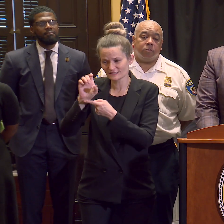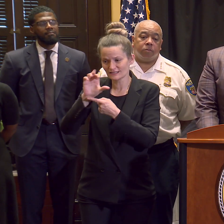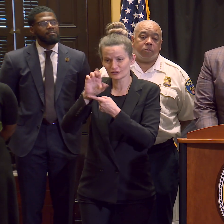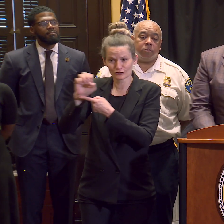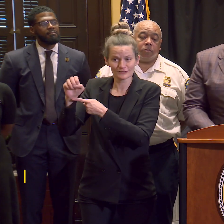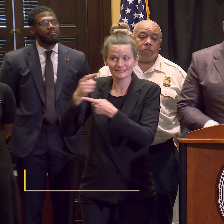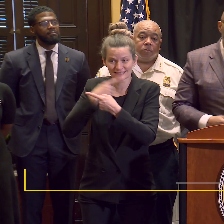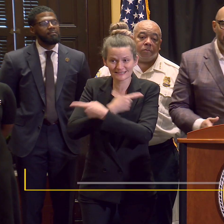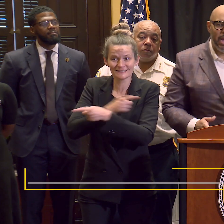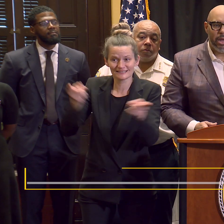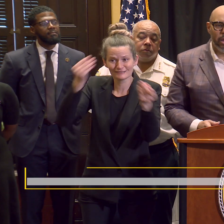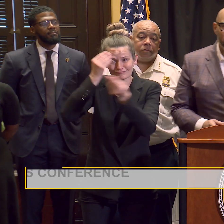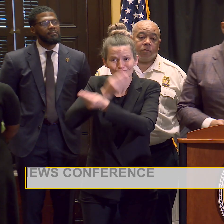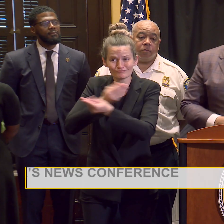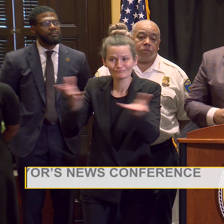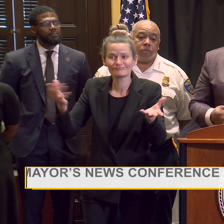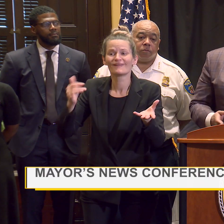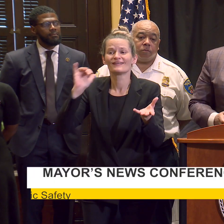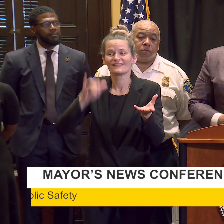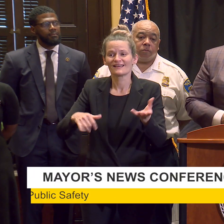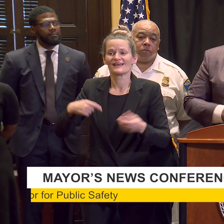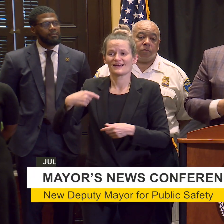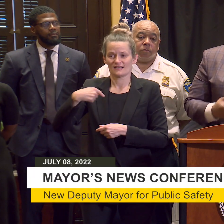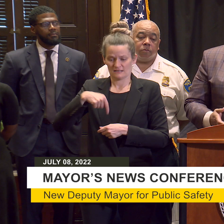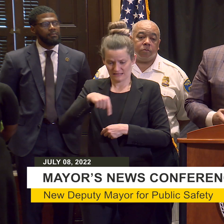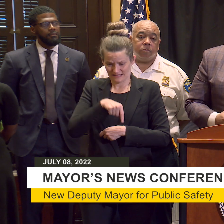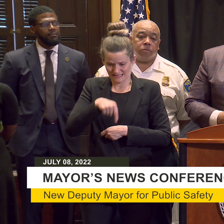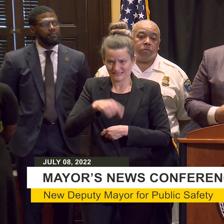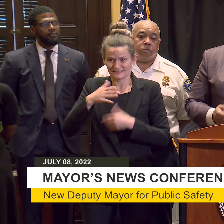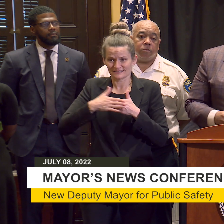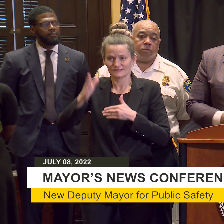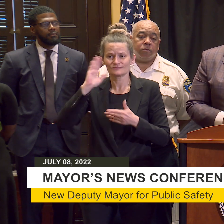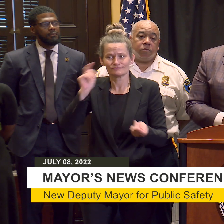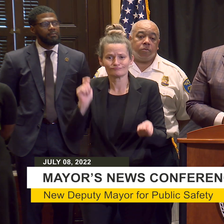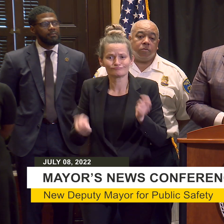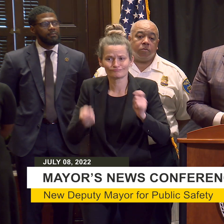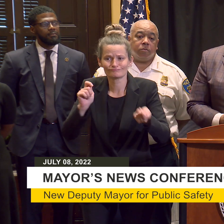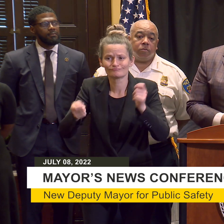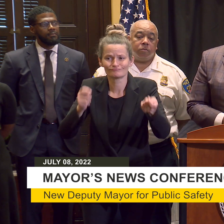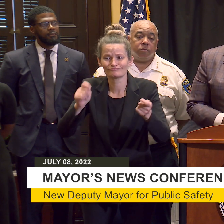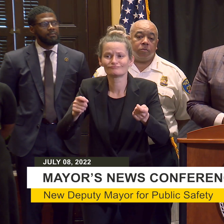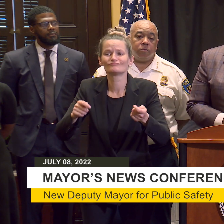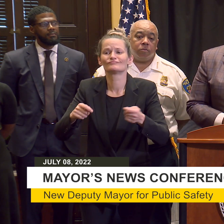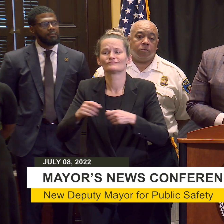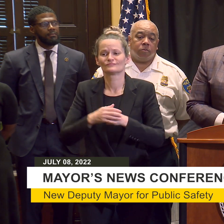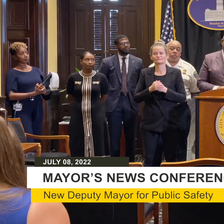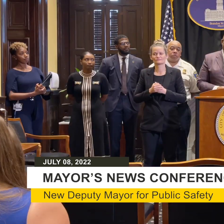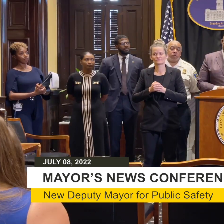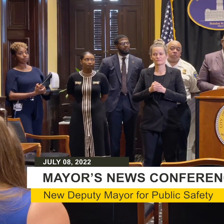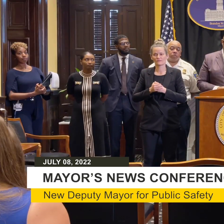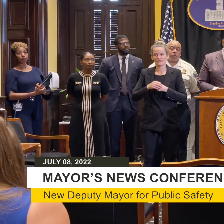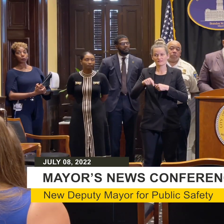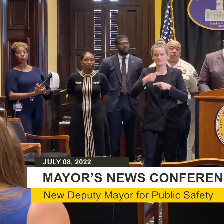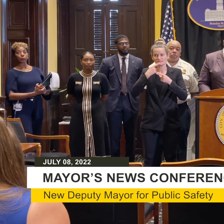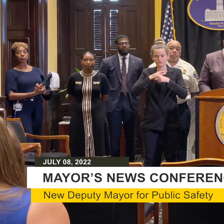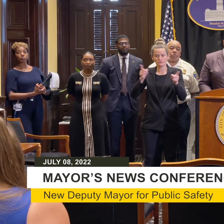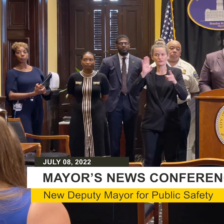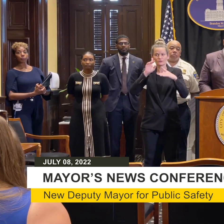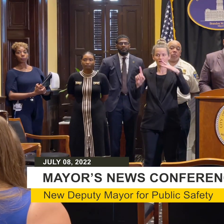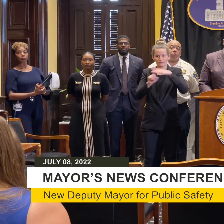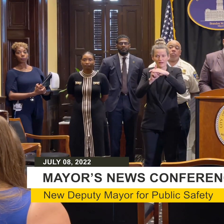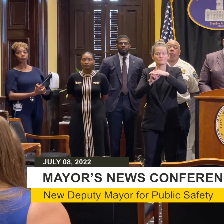changes made to how the consent decree is being implemented in the future. So,